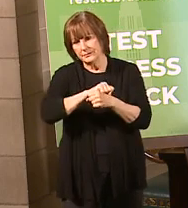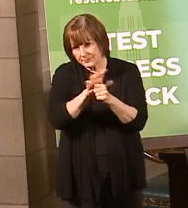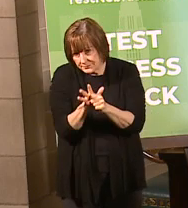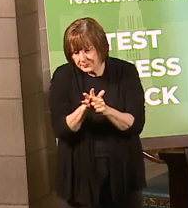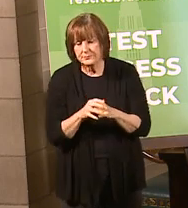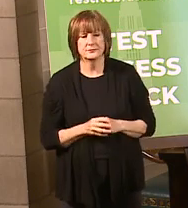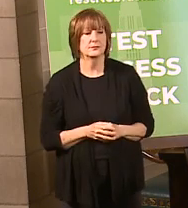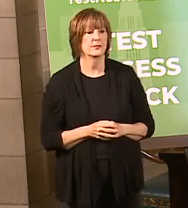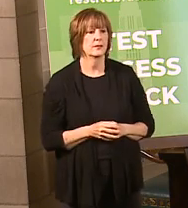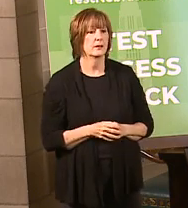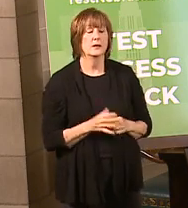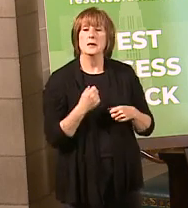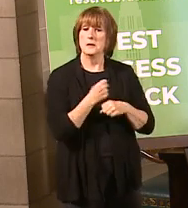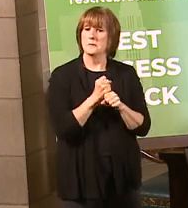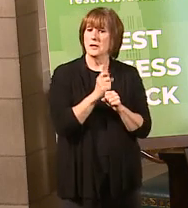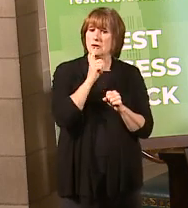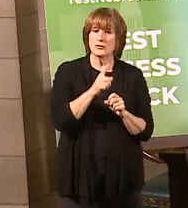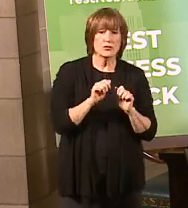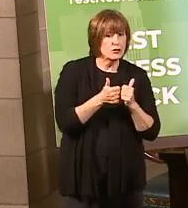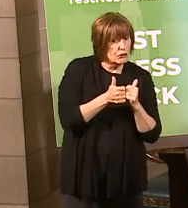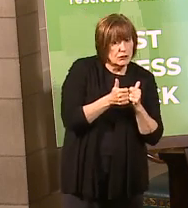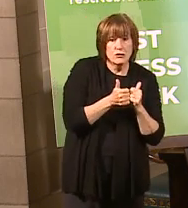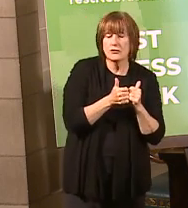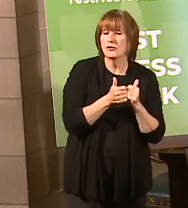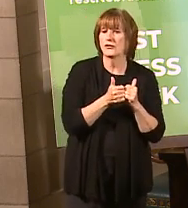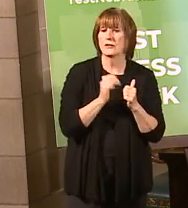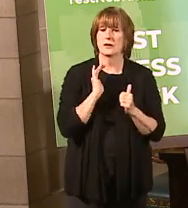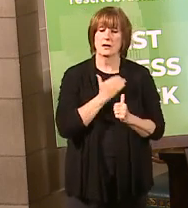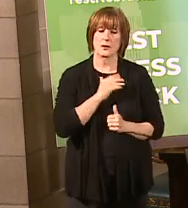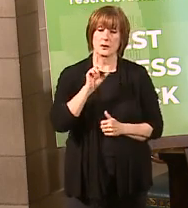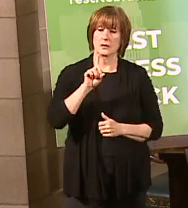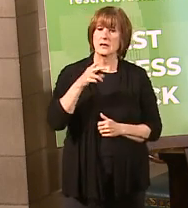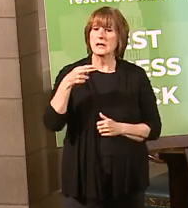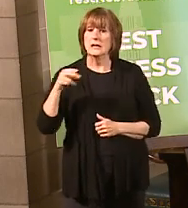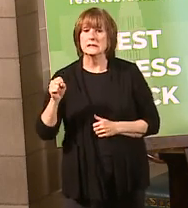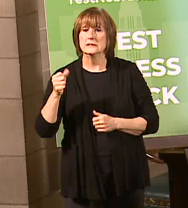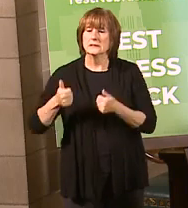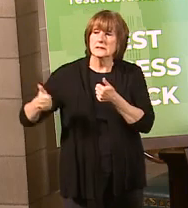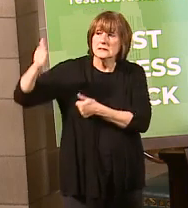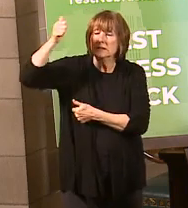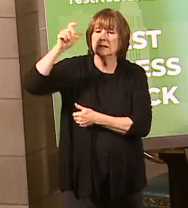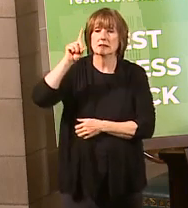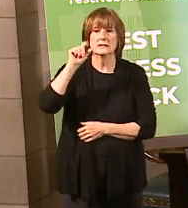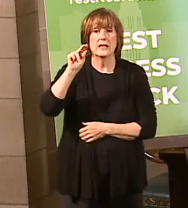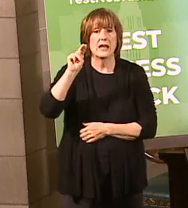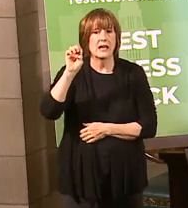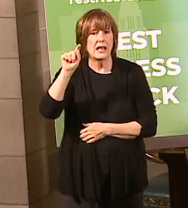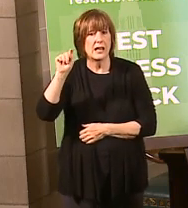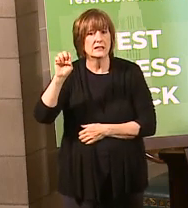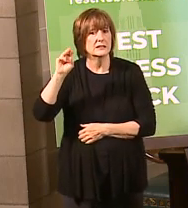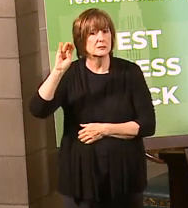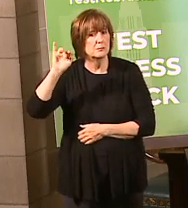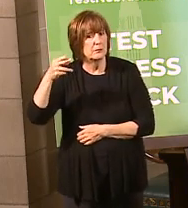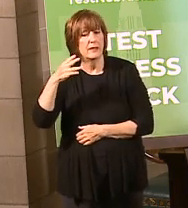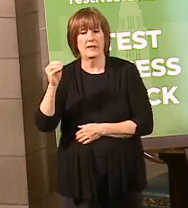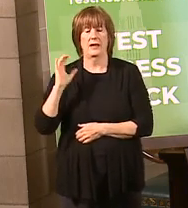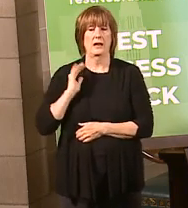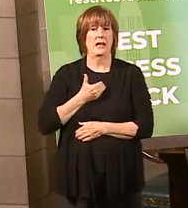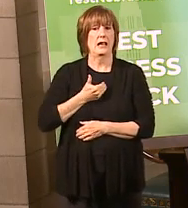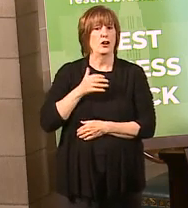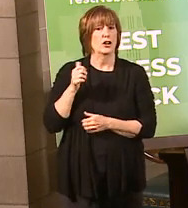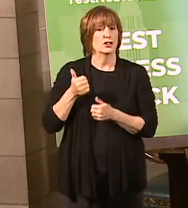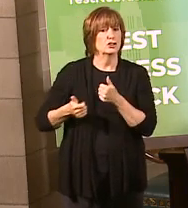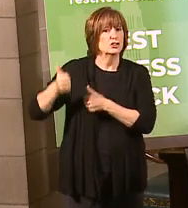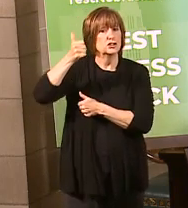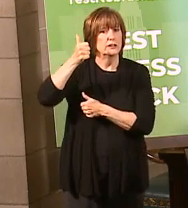And so one of the things to ensure that our DHHS CEO, Danette Smith, as well as our chief medical officer, Dr. Gary